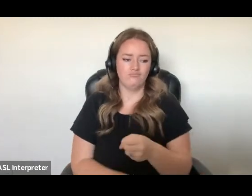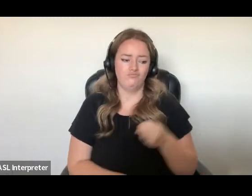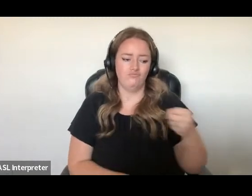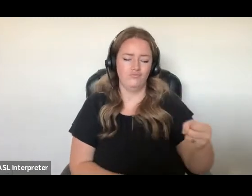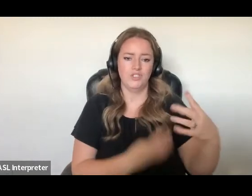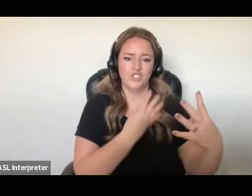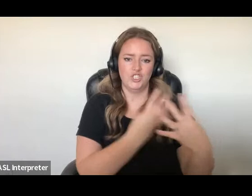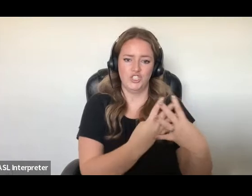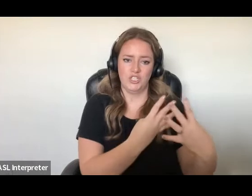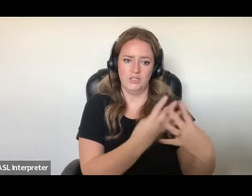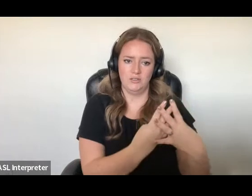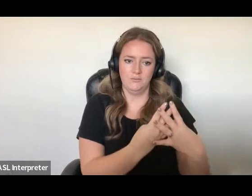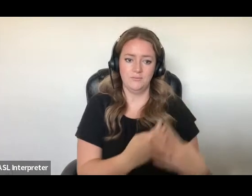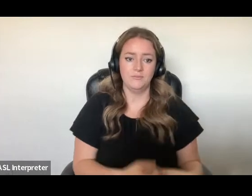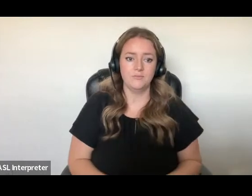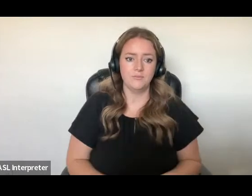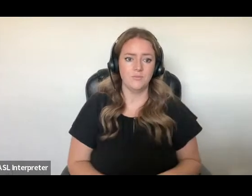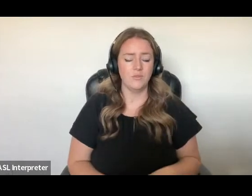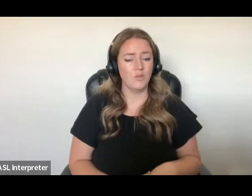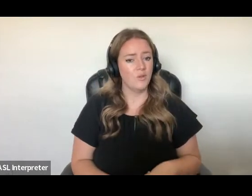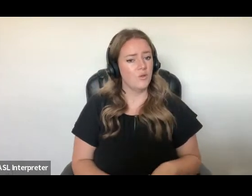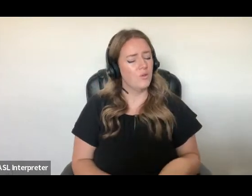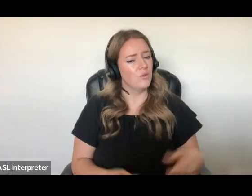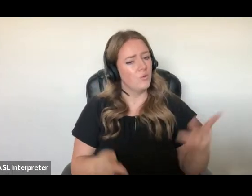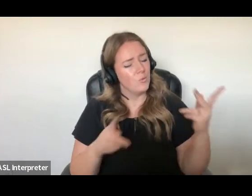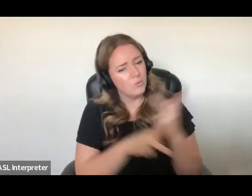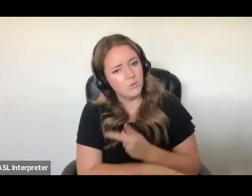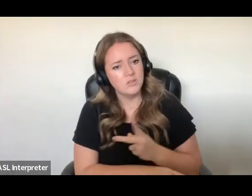conditions of detention will have ended in the province.